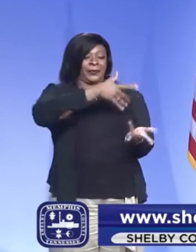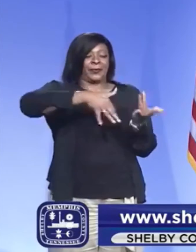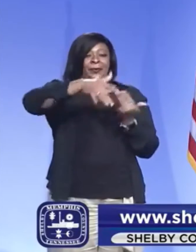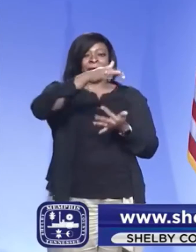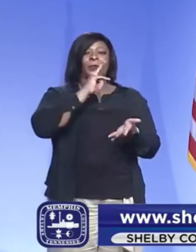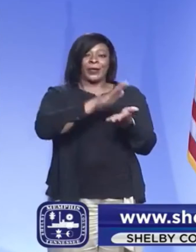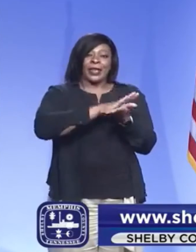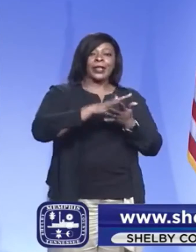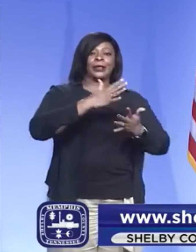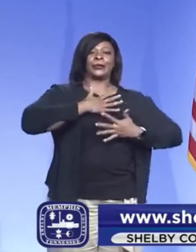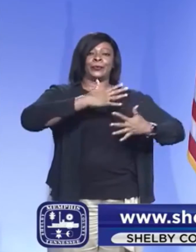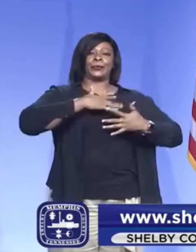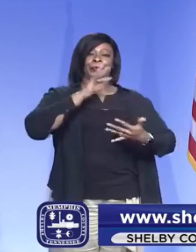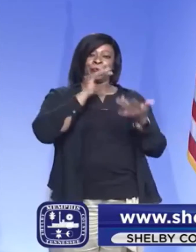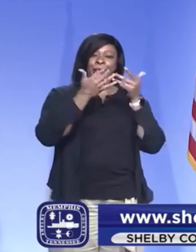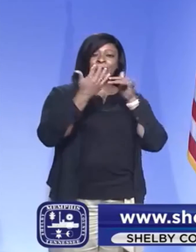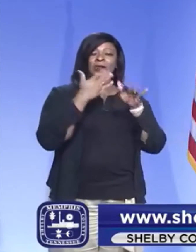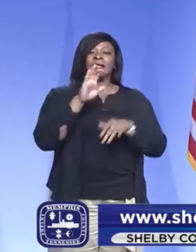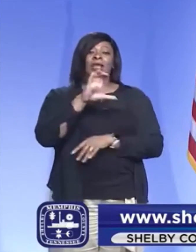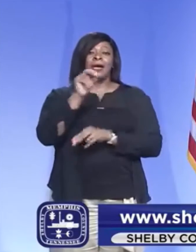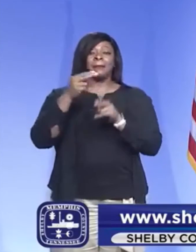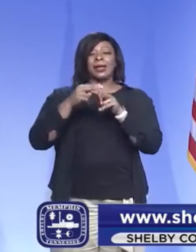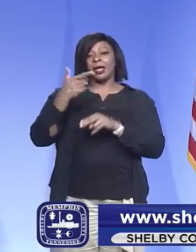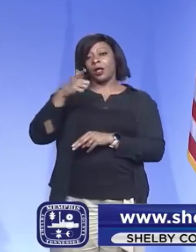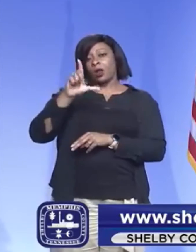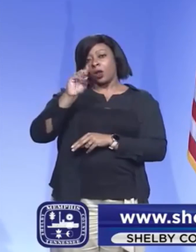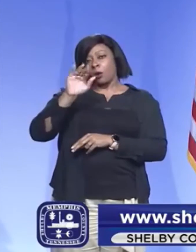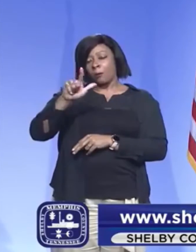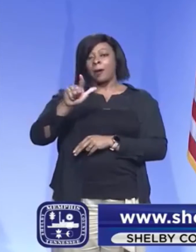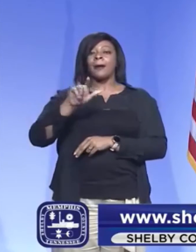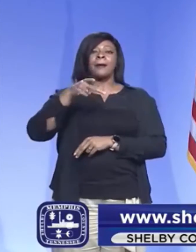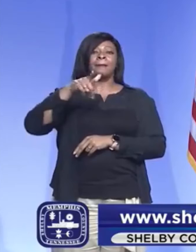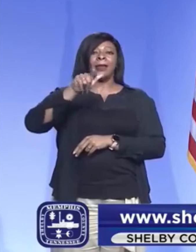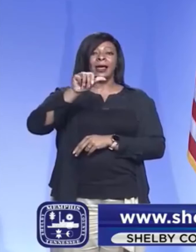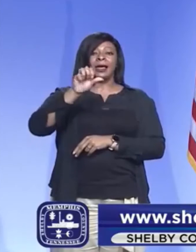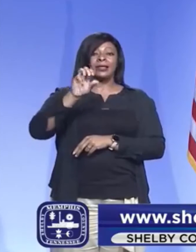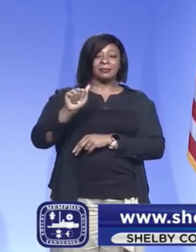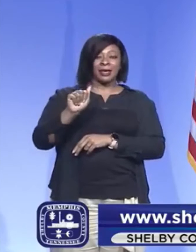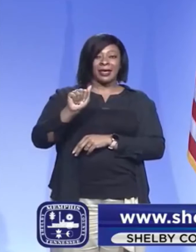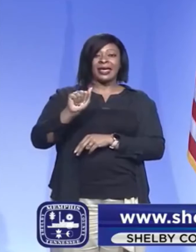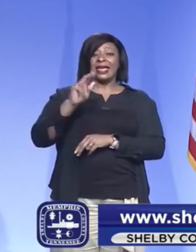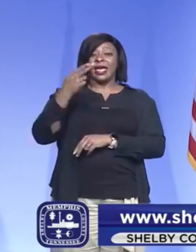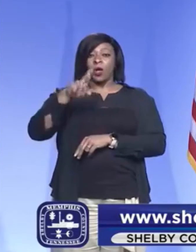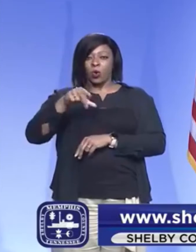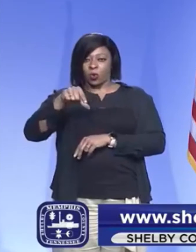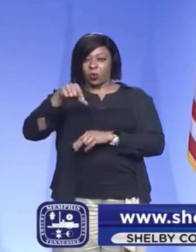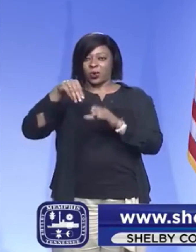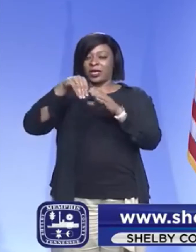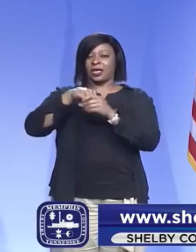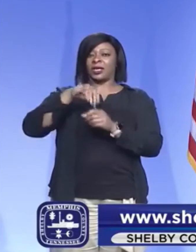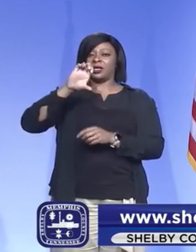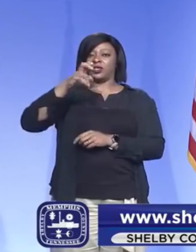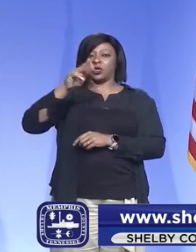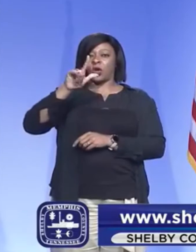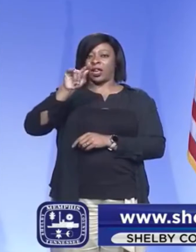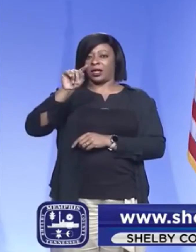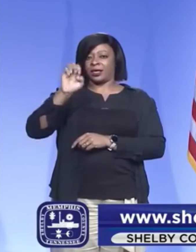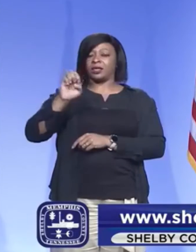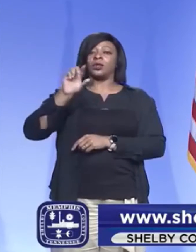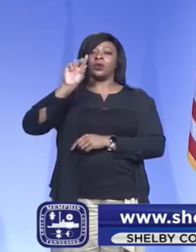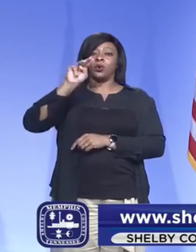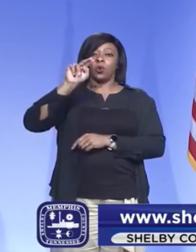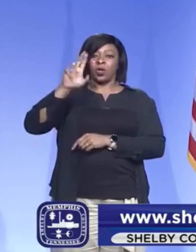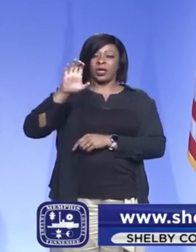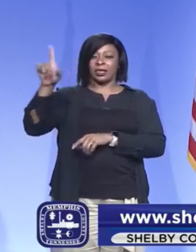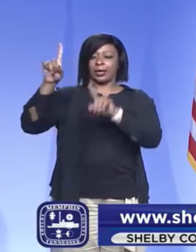A company named Global Plasma Solutions, headquartered in Charlotte, North Carolina, has tested their product